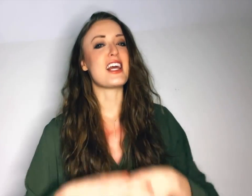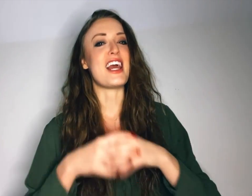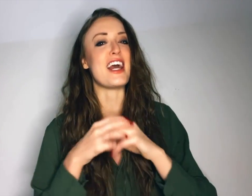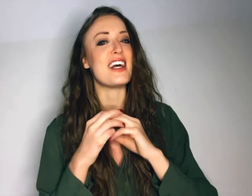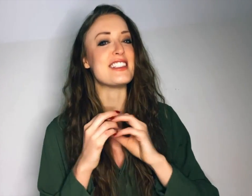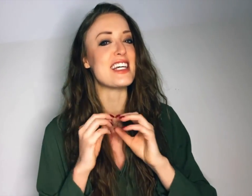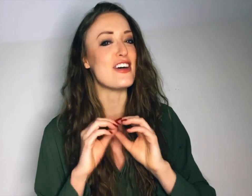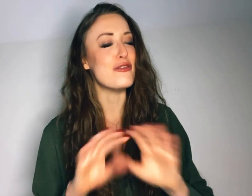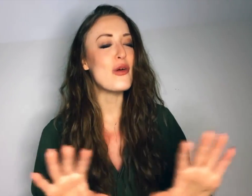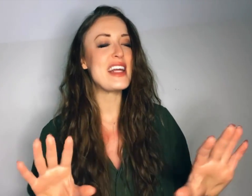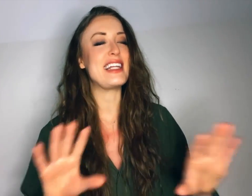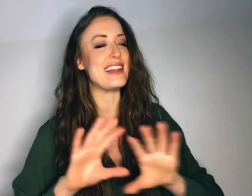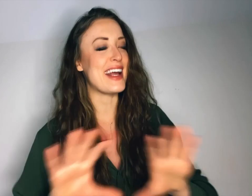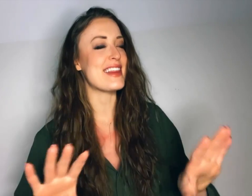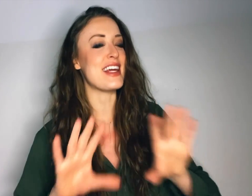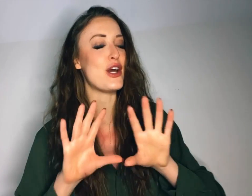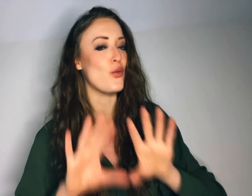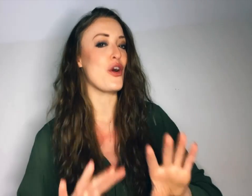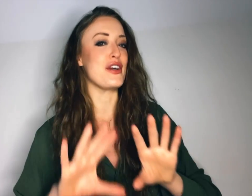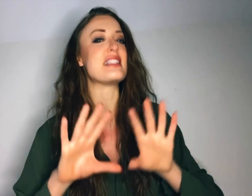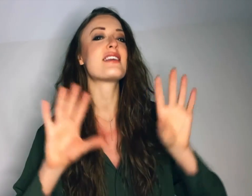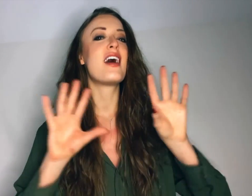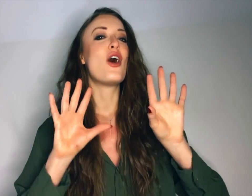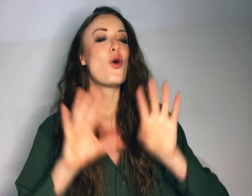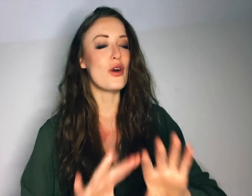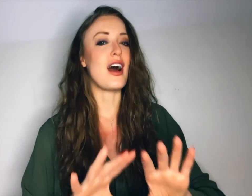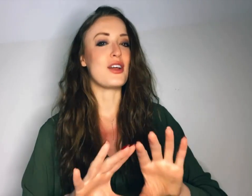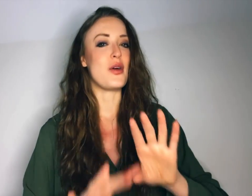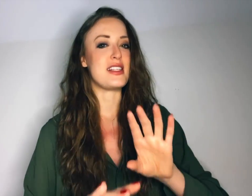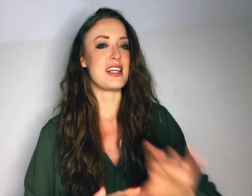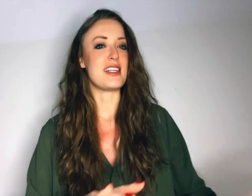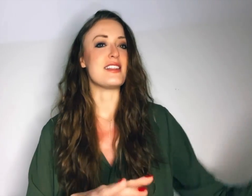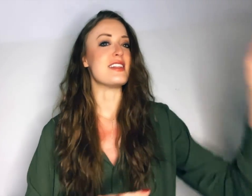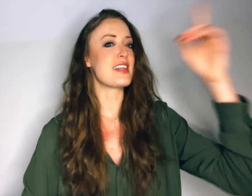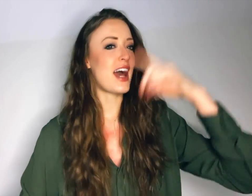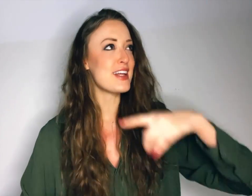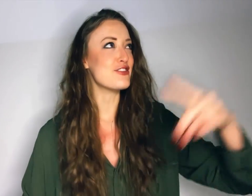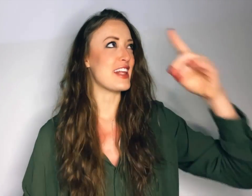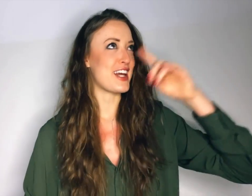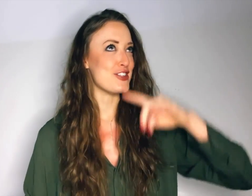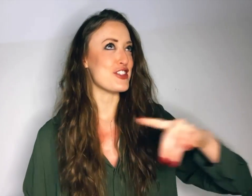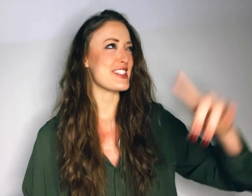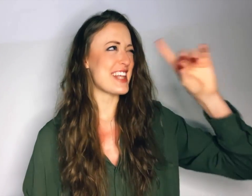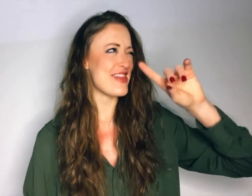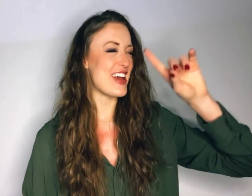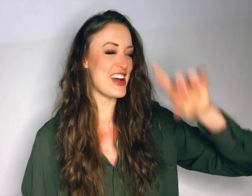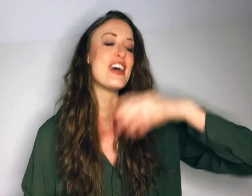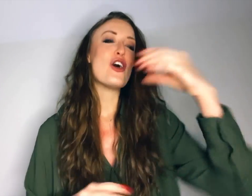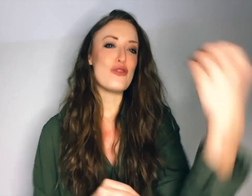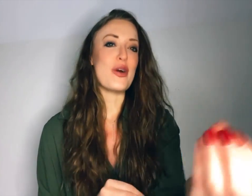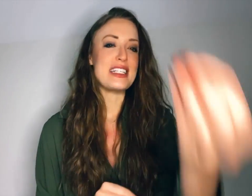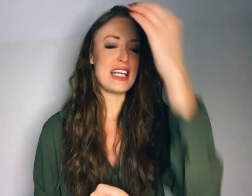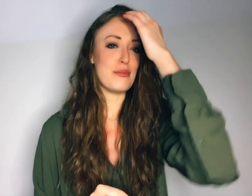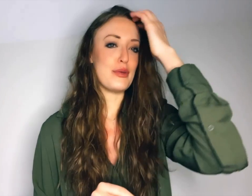and avoid lengthy words or ongoing sentences. Kind of like I just did there. For example,